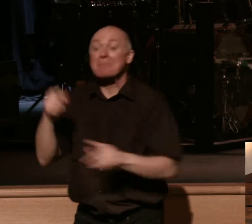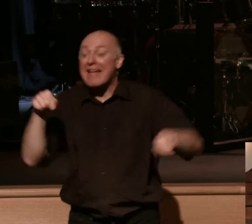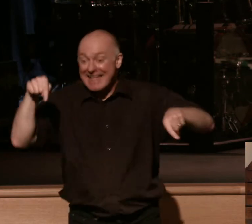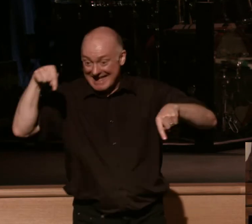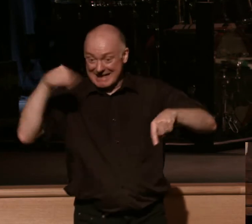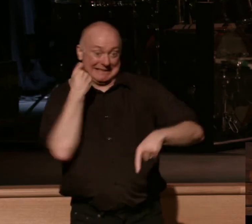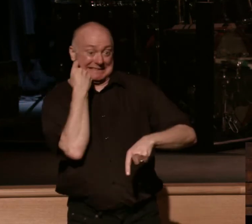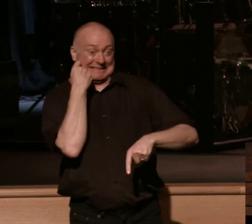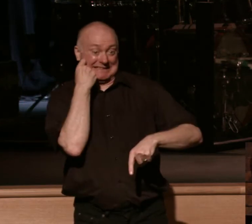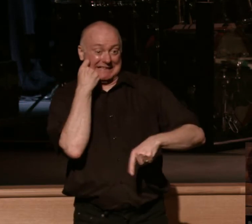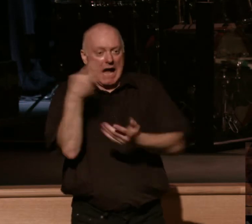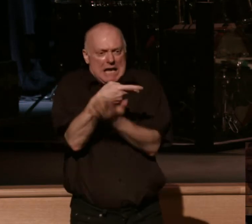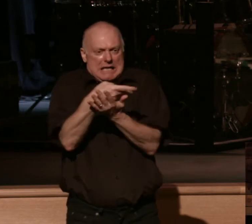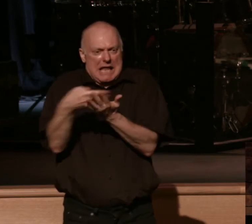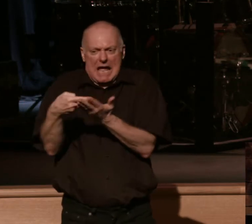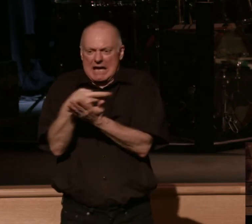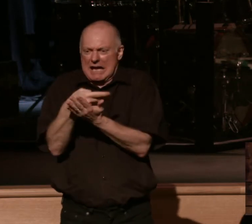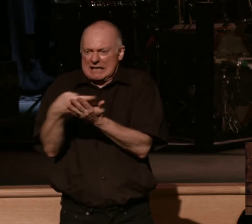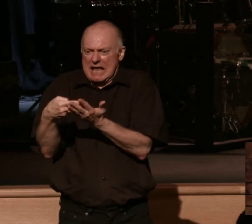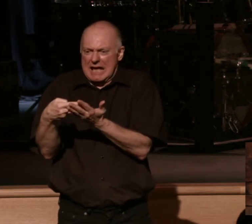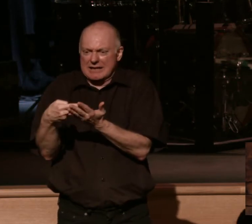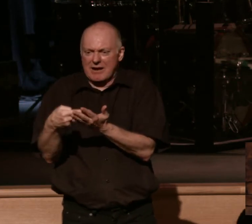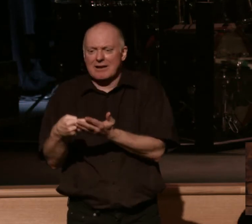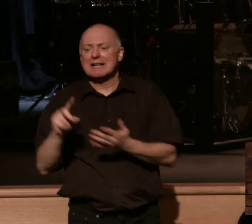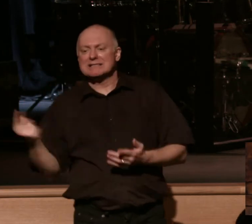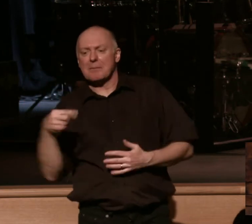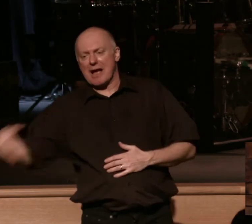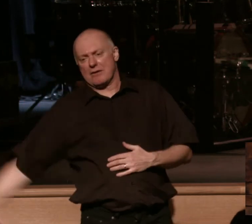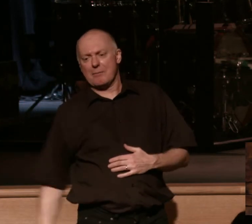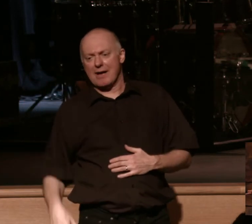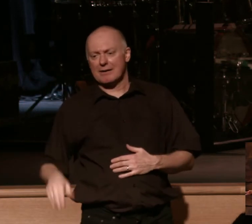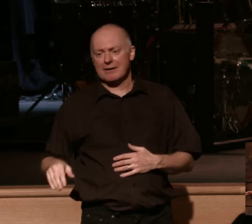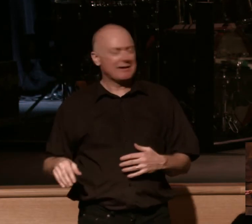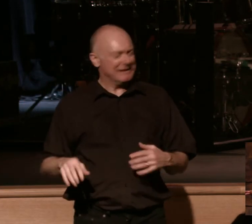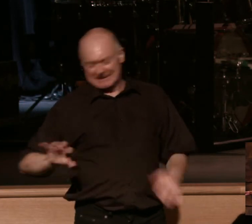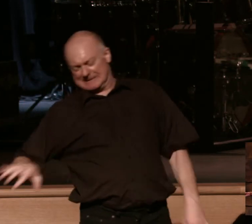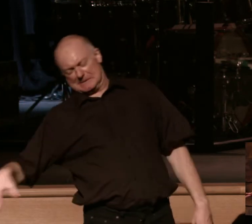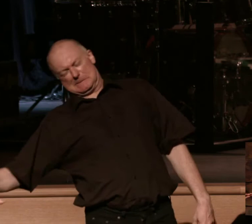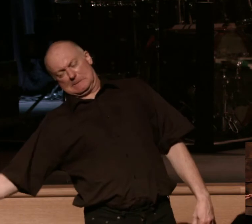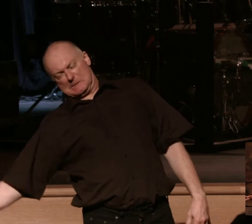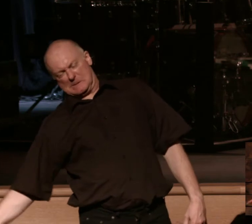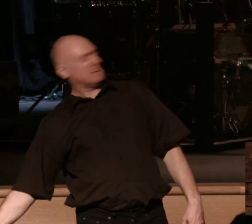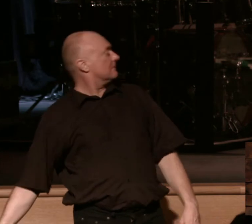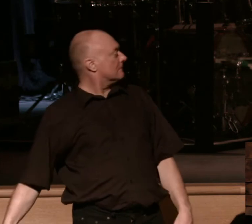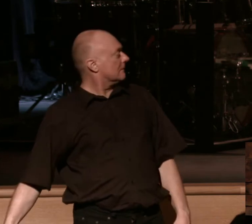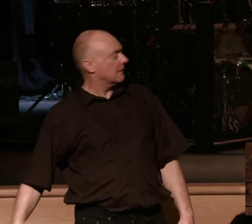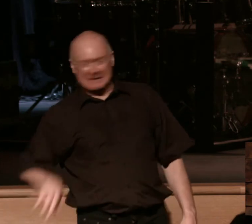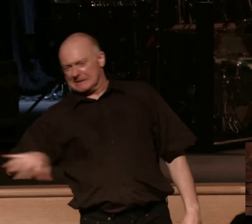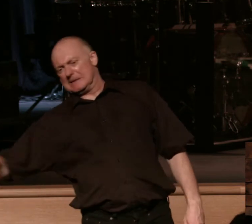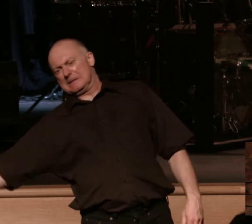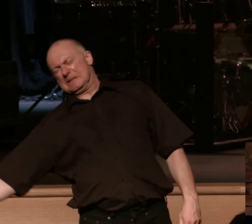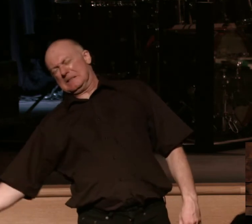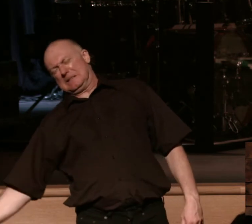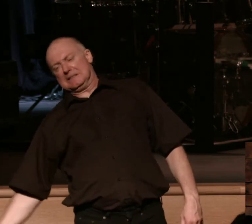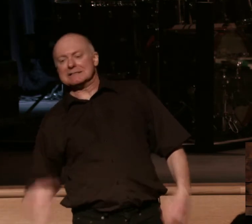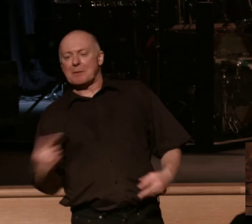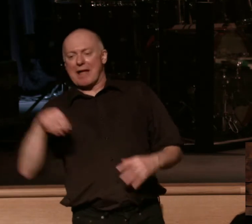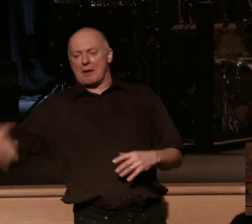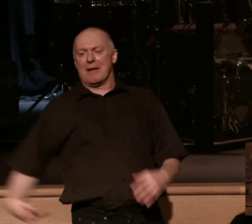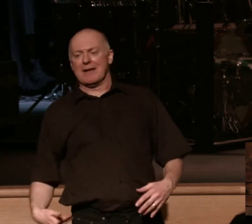lying down to get something under the bed you had to really reach and extend for my wife and my son was sitting there and I went to get